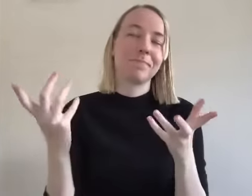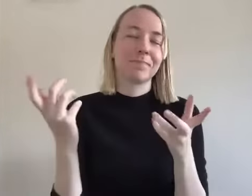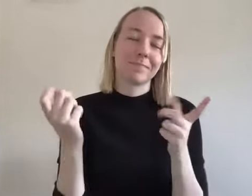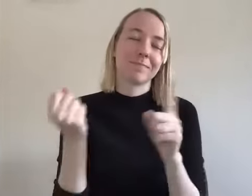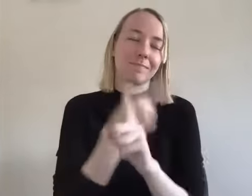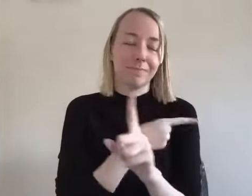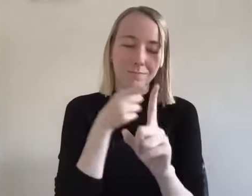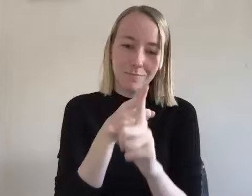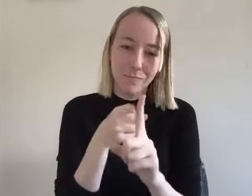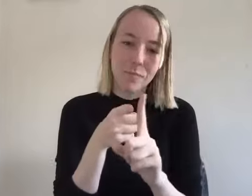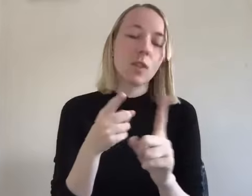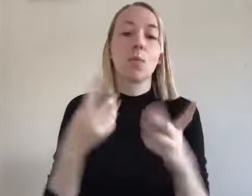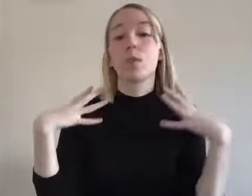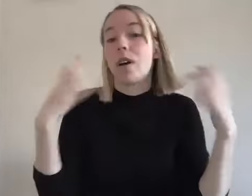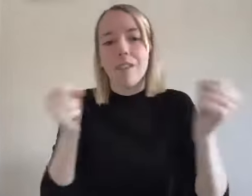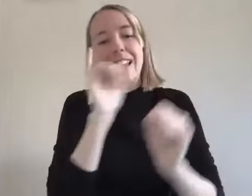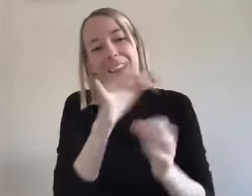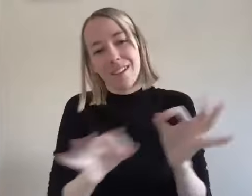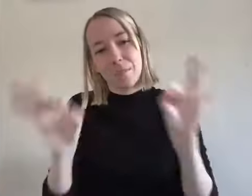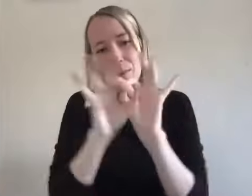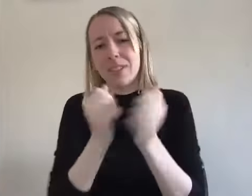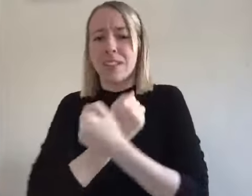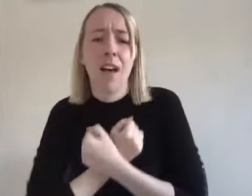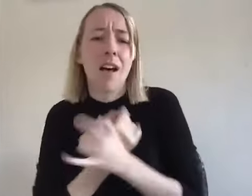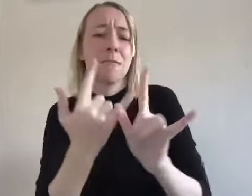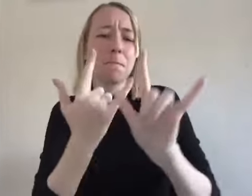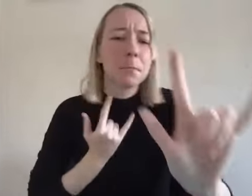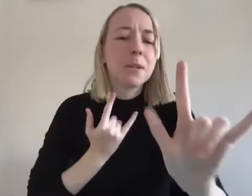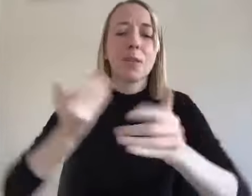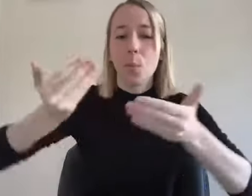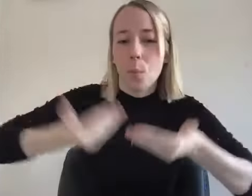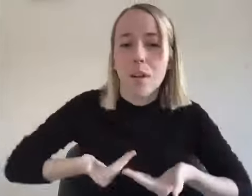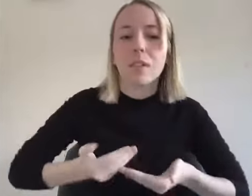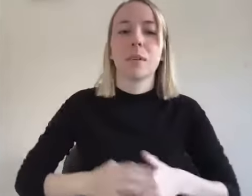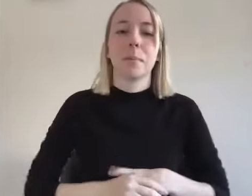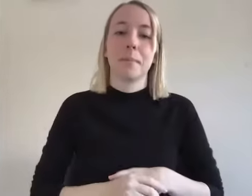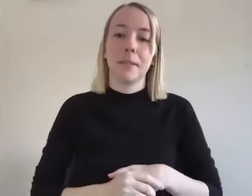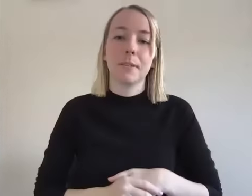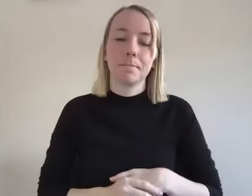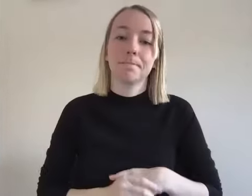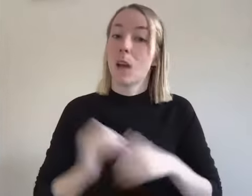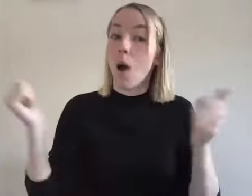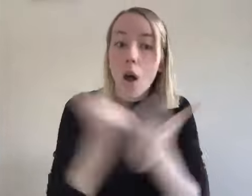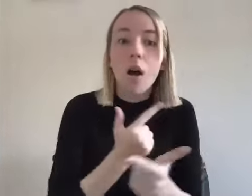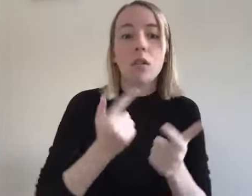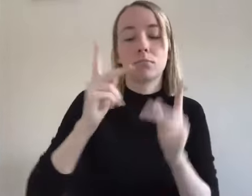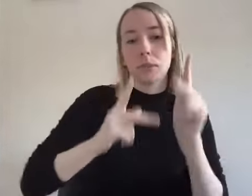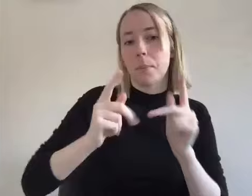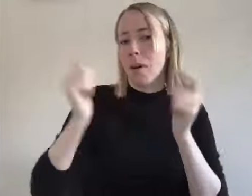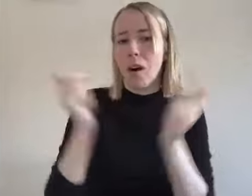but like i said the recovery is what matters and and the love and the out and the welcoming to friendly families of alcoholics of all backgrounds you know